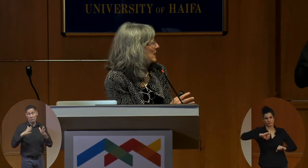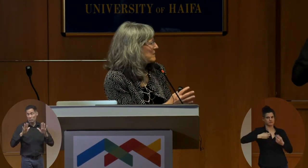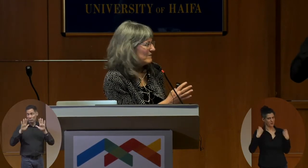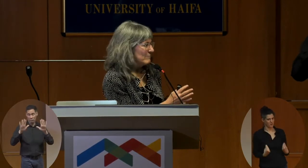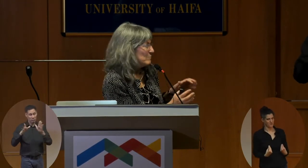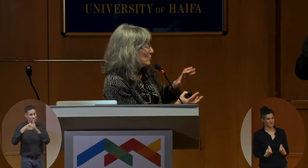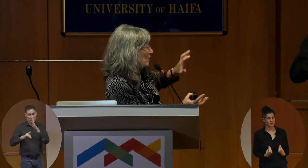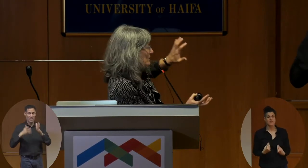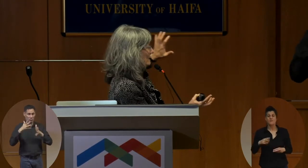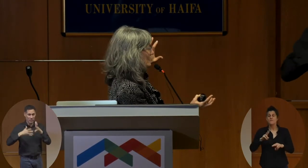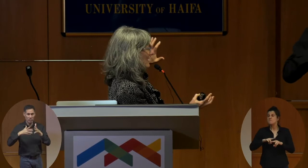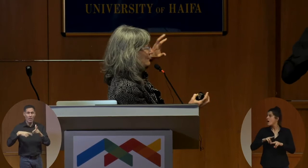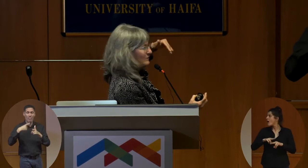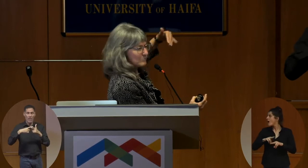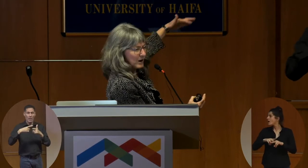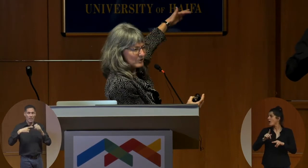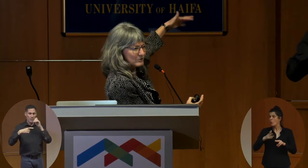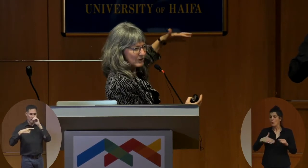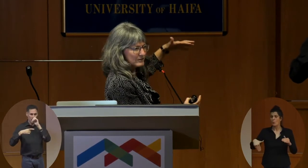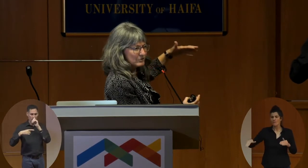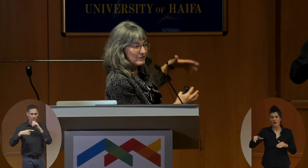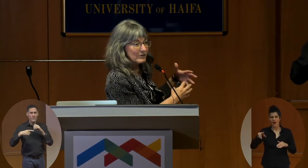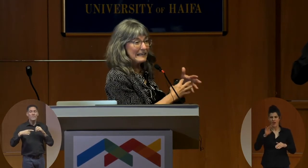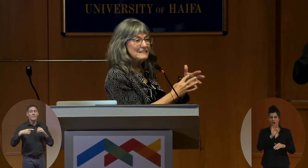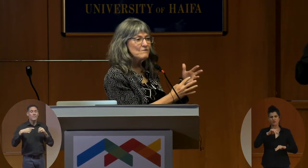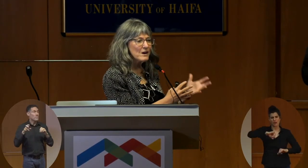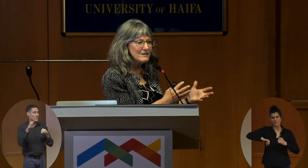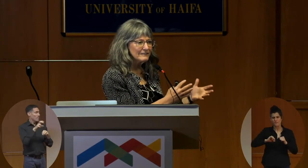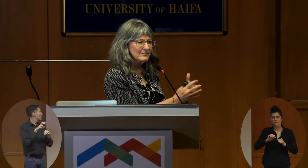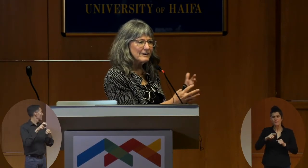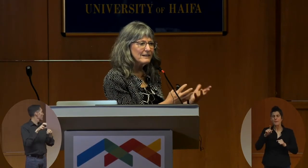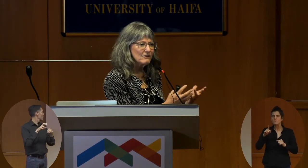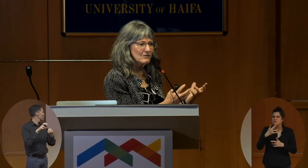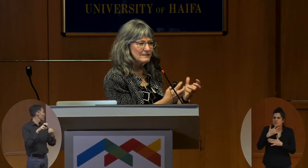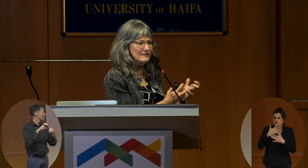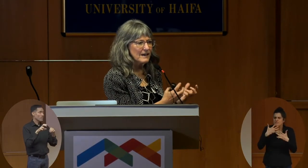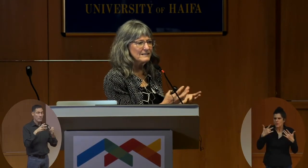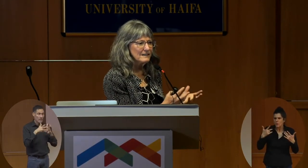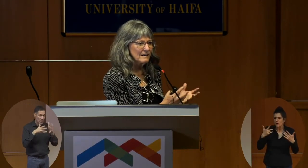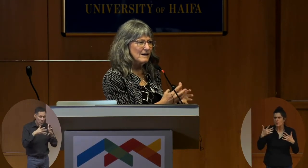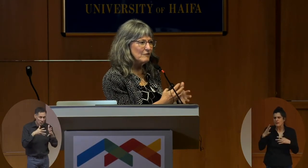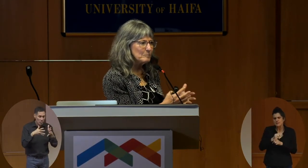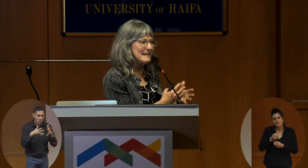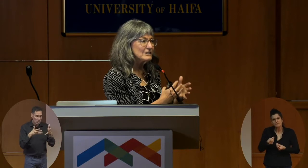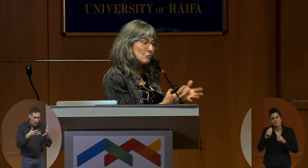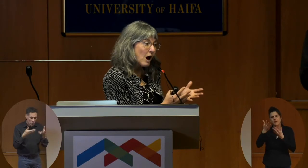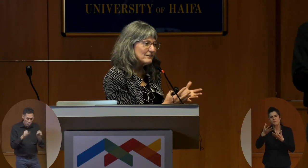And then we move over to the side to his brother, who's also gesturing. And it's very clear they're getting across this idea of playing squash,